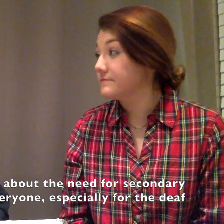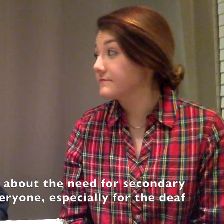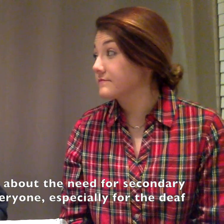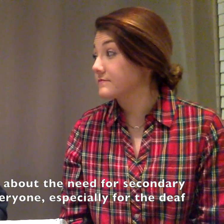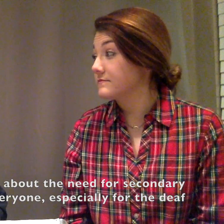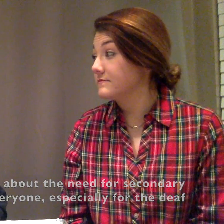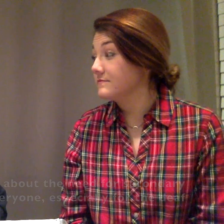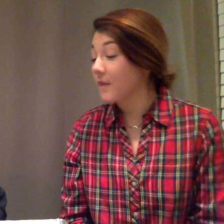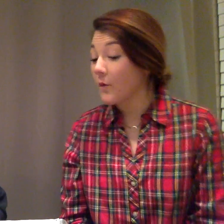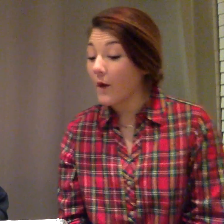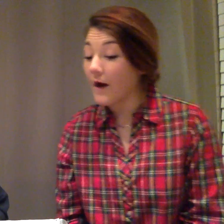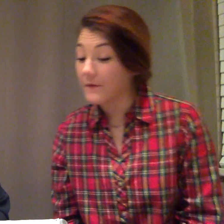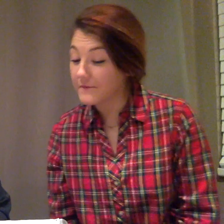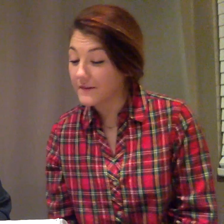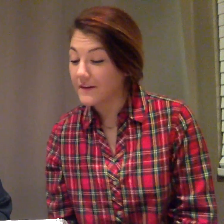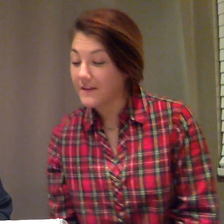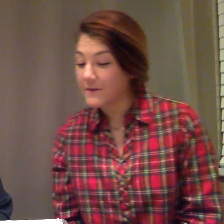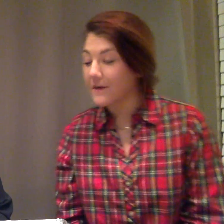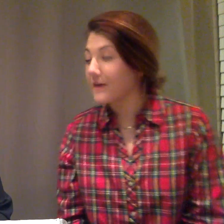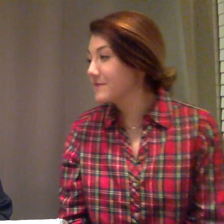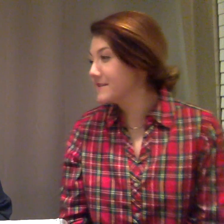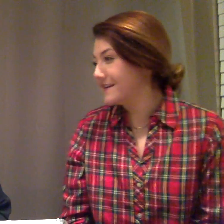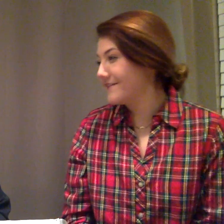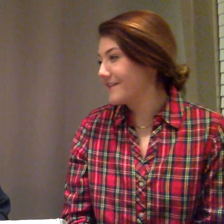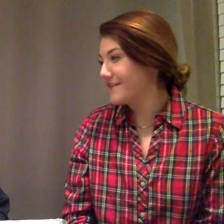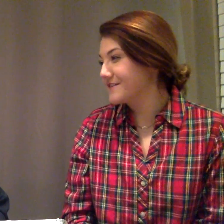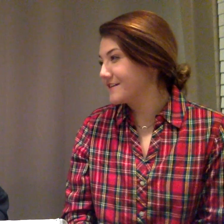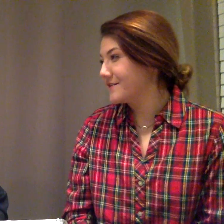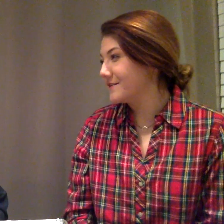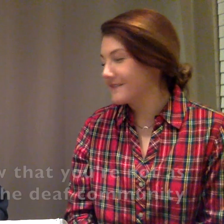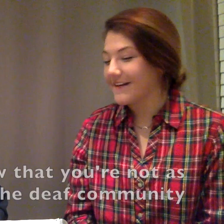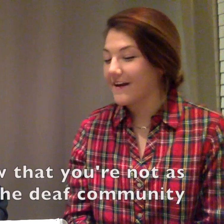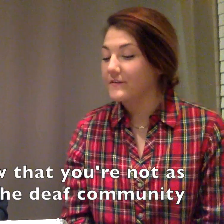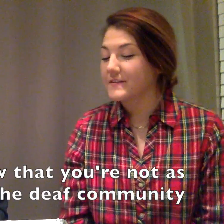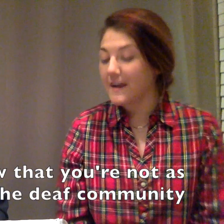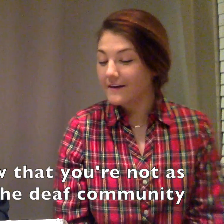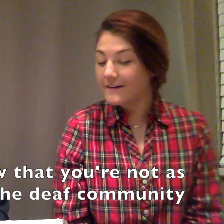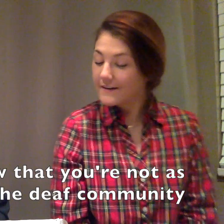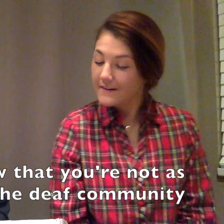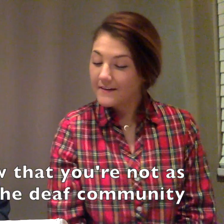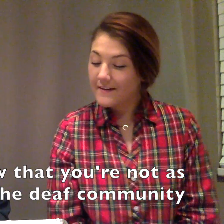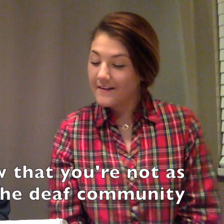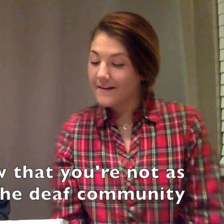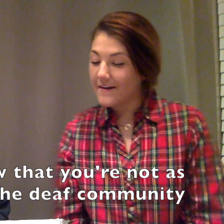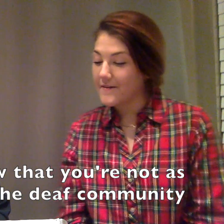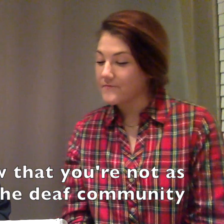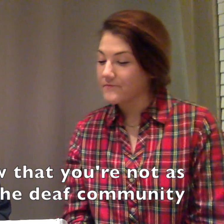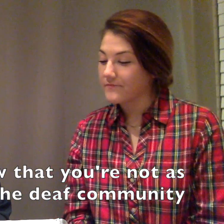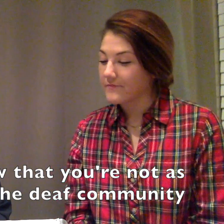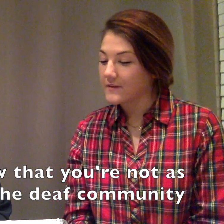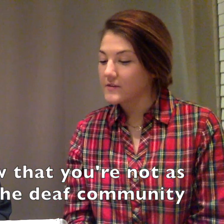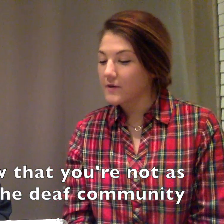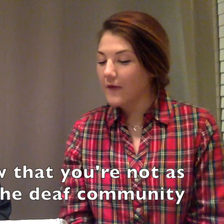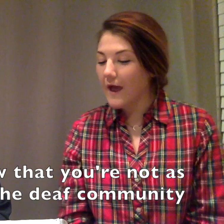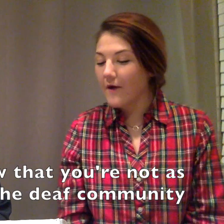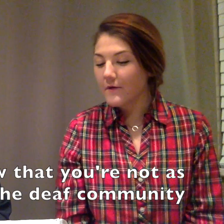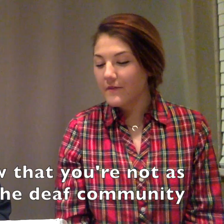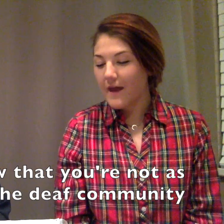the deaf. Wow. Very busy, even after you have retired. So, now that